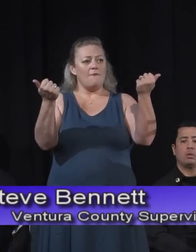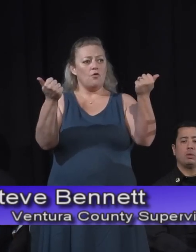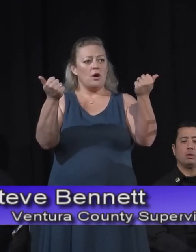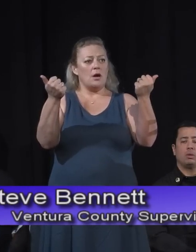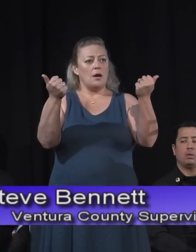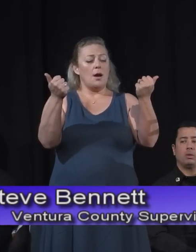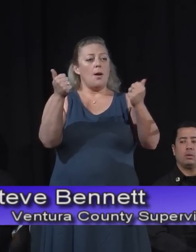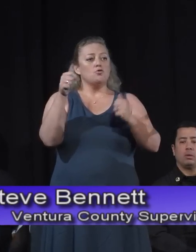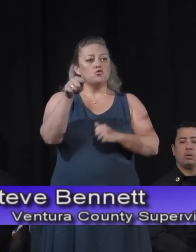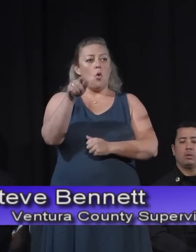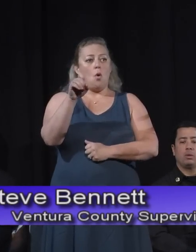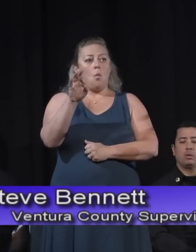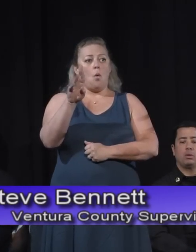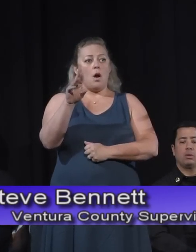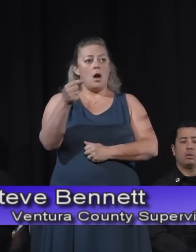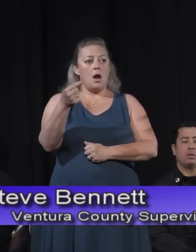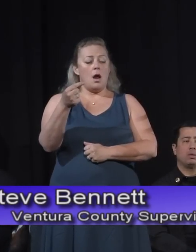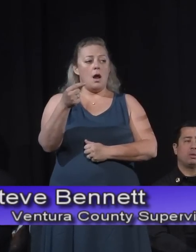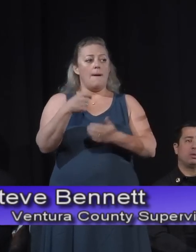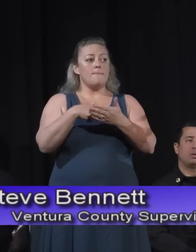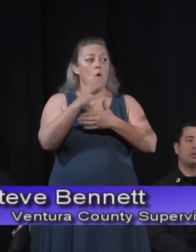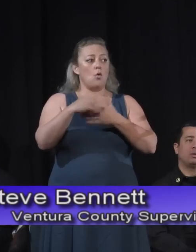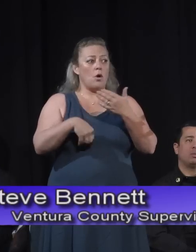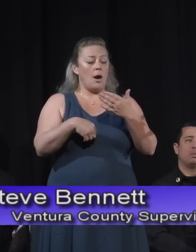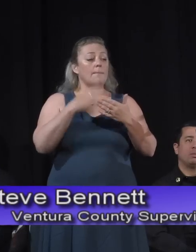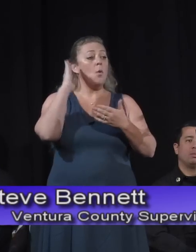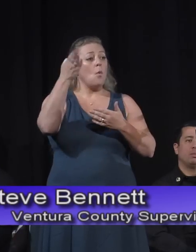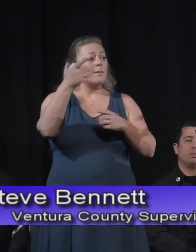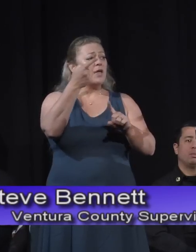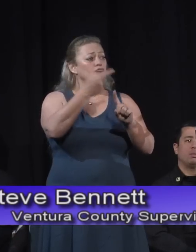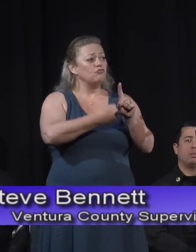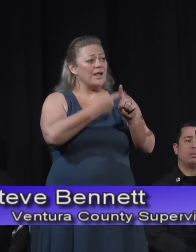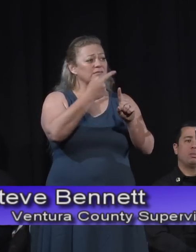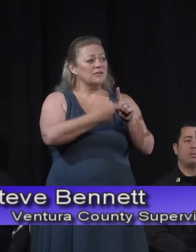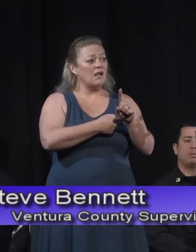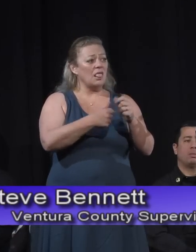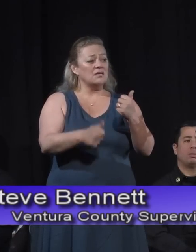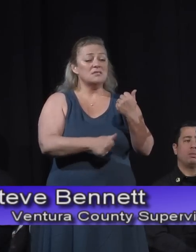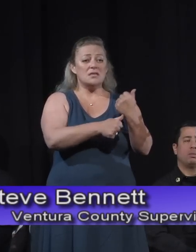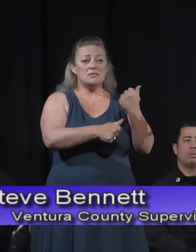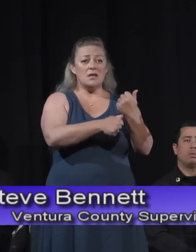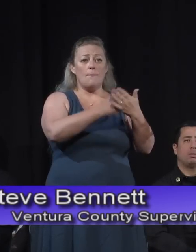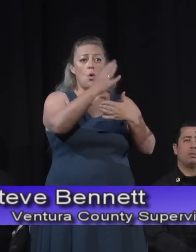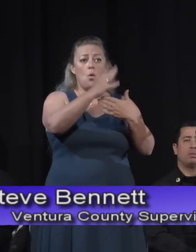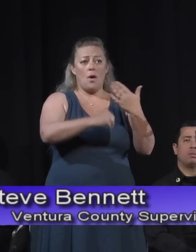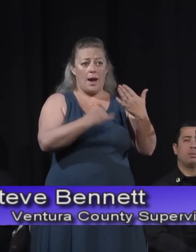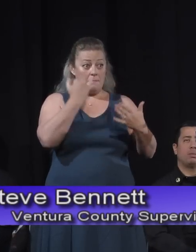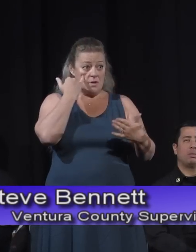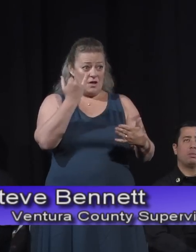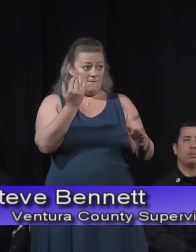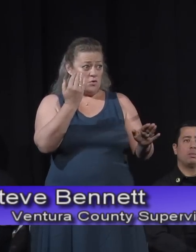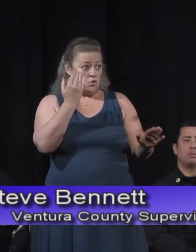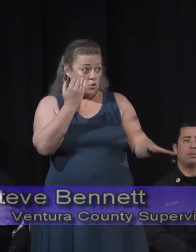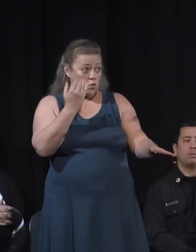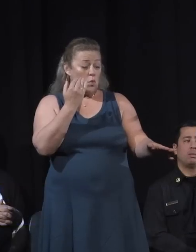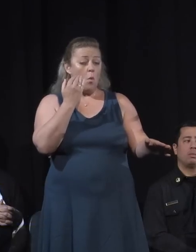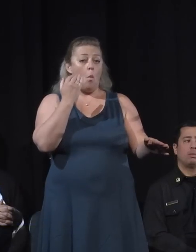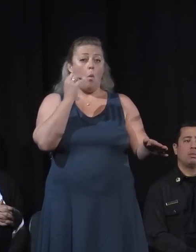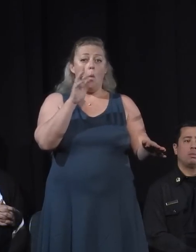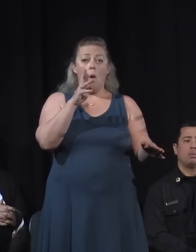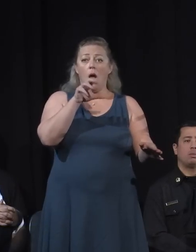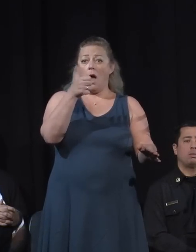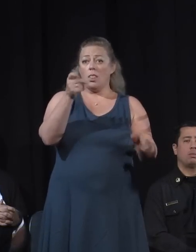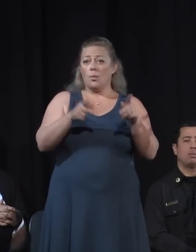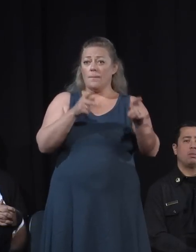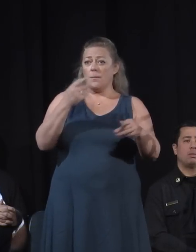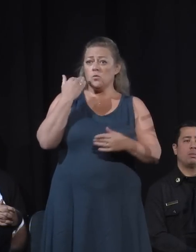on that website. But it will be a rental assistance program for low-income people. If you know people or if you're in that situation